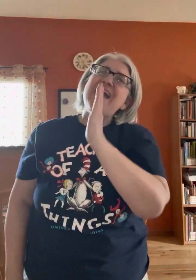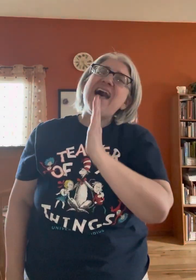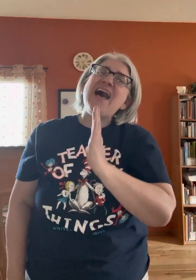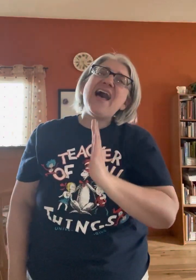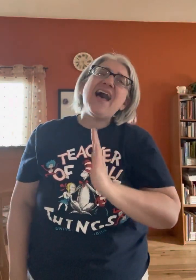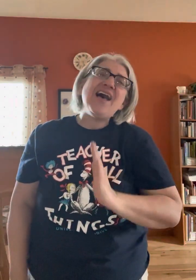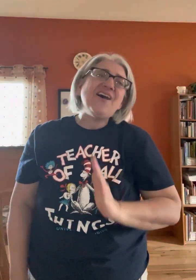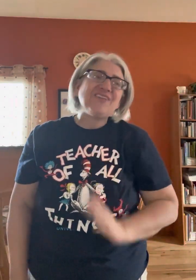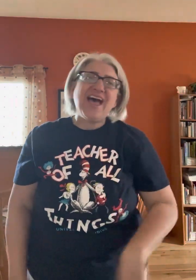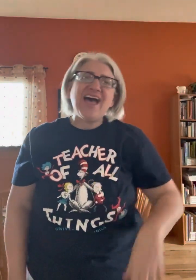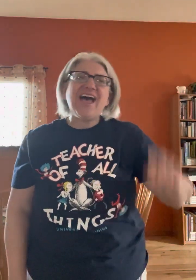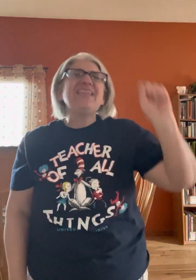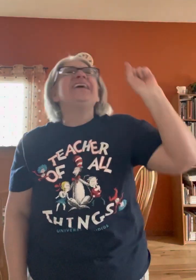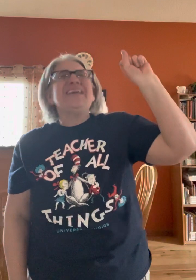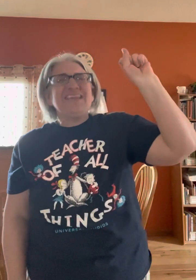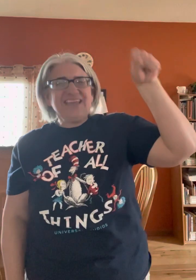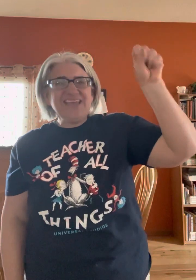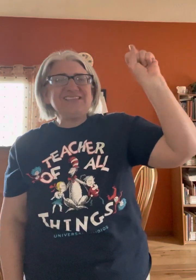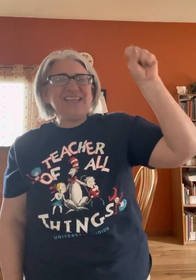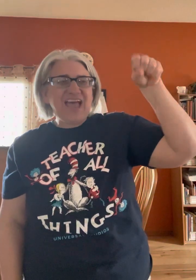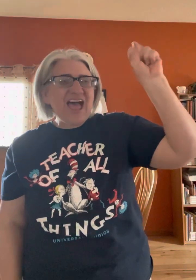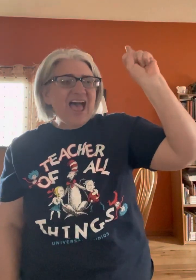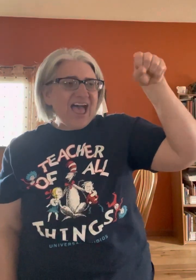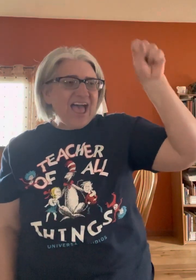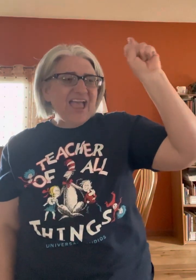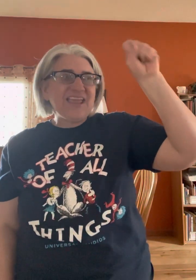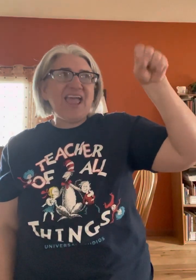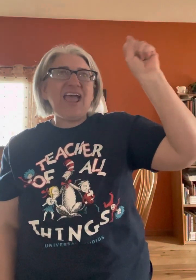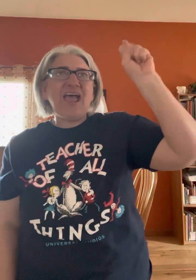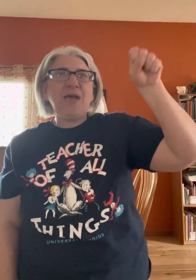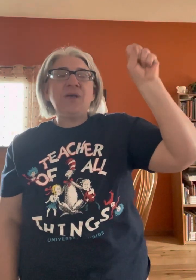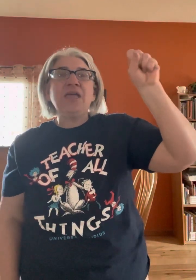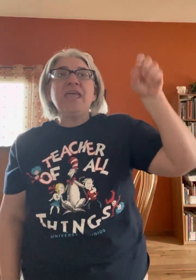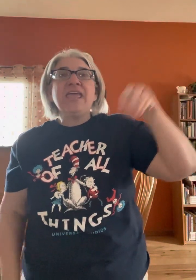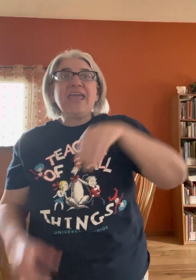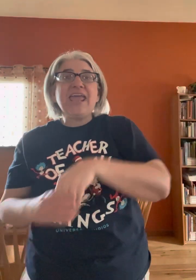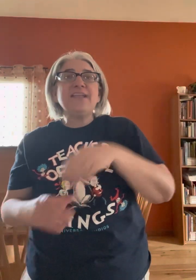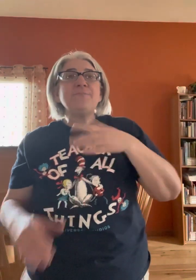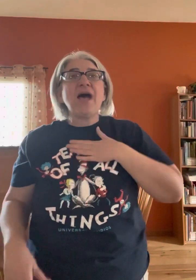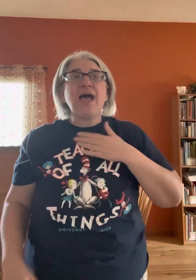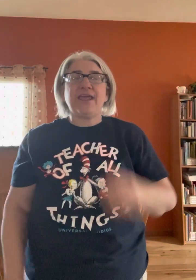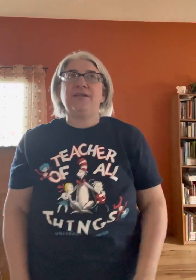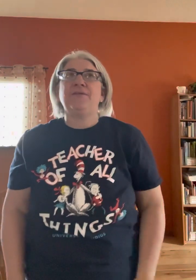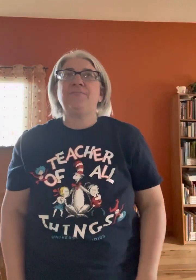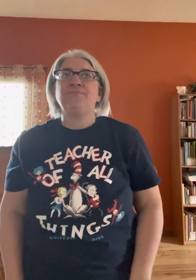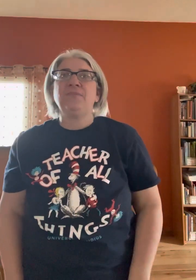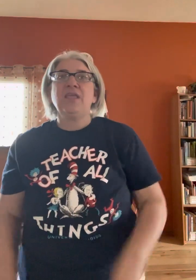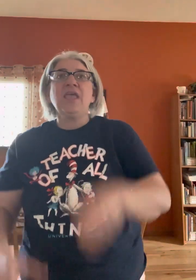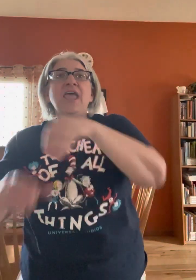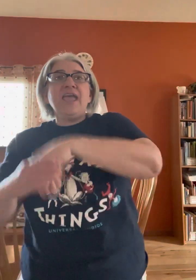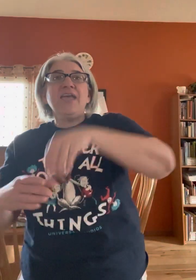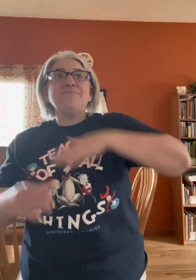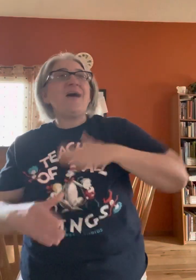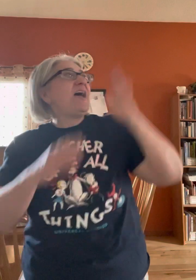I'm of God. Yes, I am. In my. In my